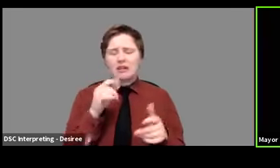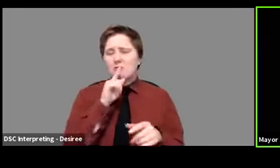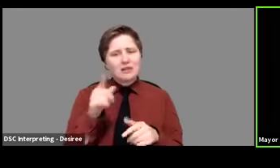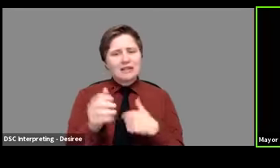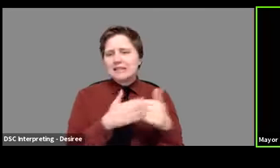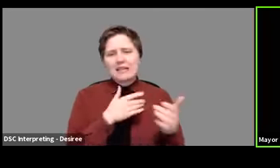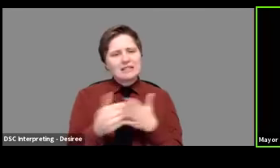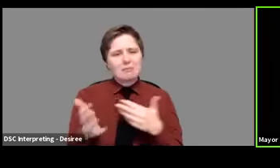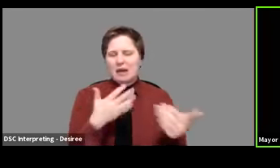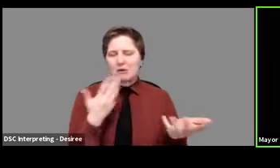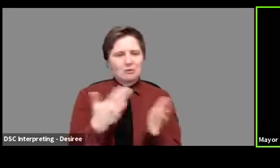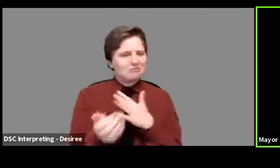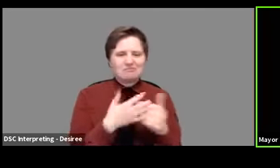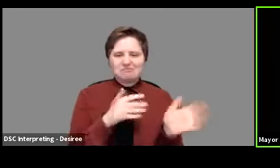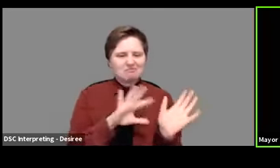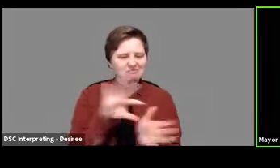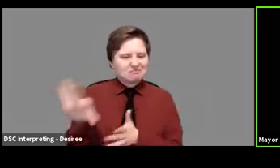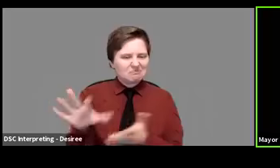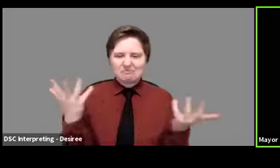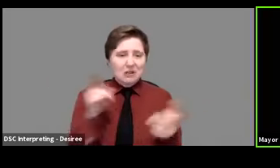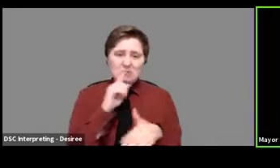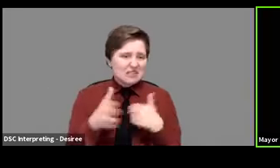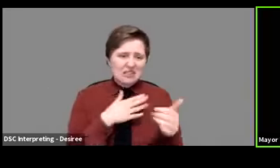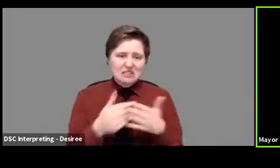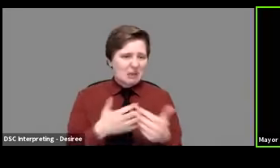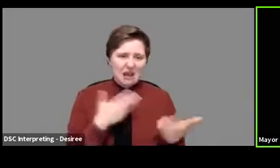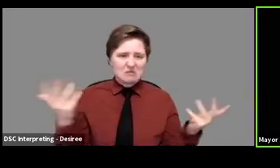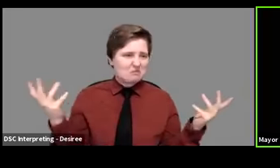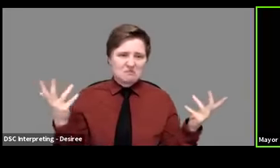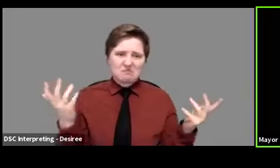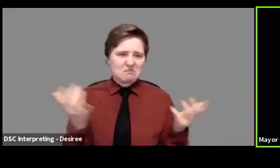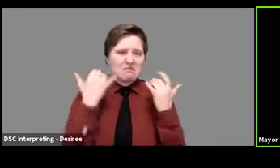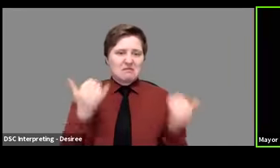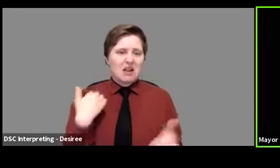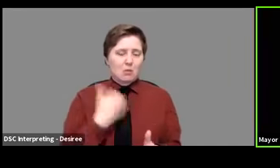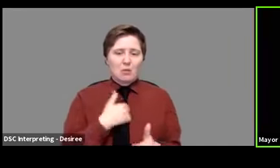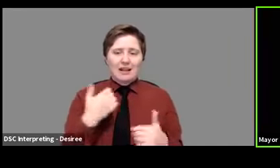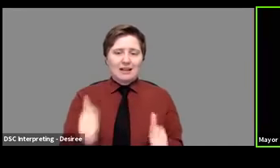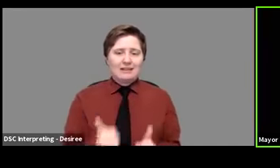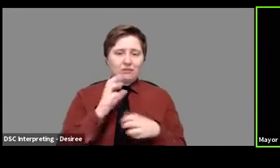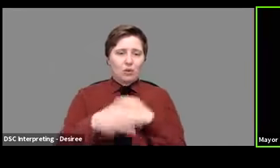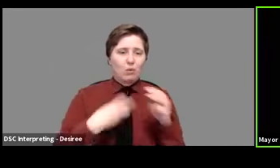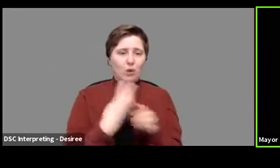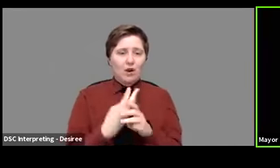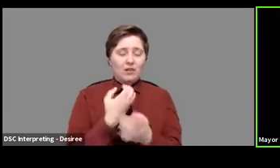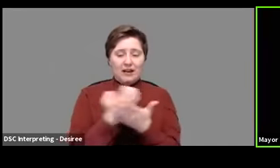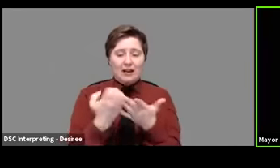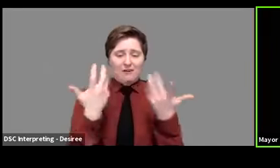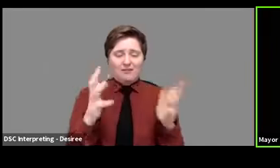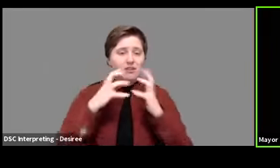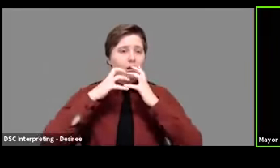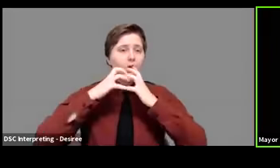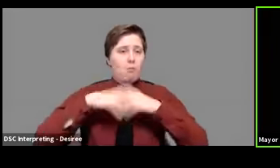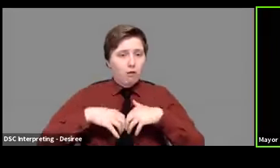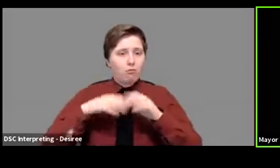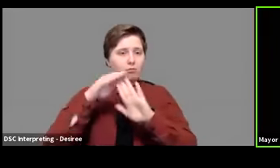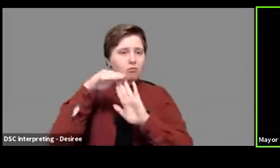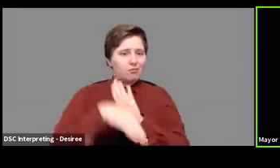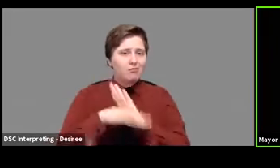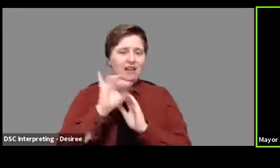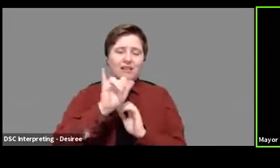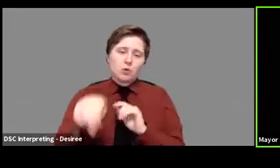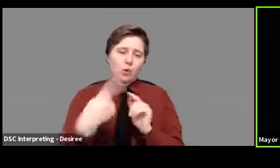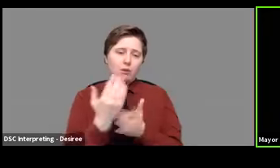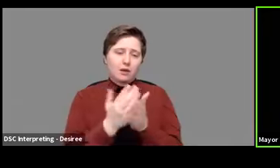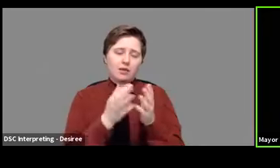matter anymore. So it doesn't matter because now we live in a world where the economy has collapsed and that's the only world world that matters.